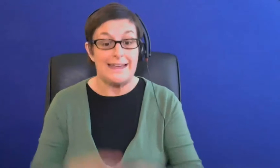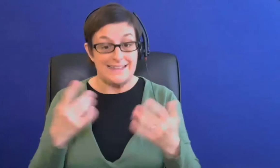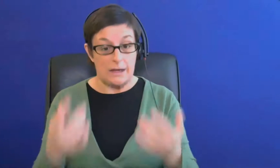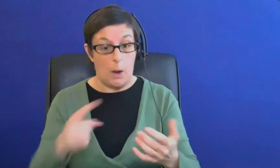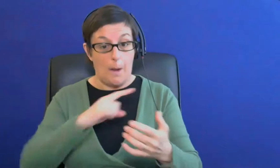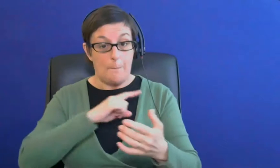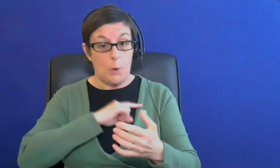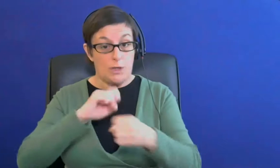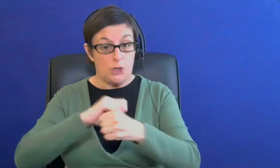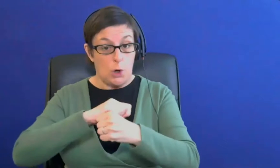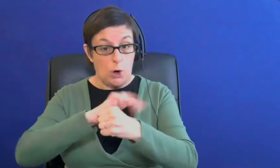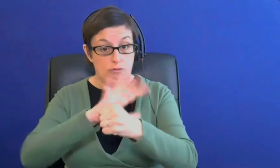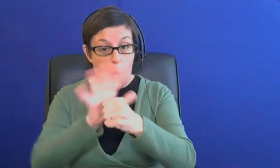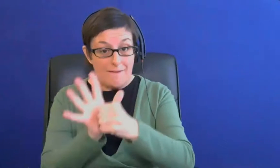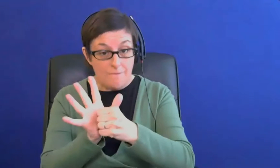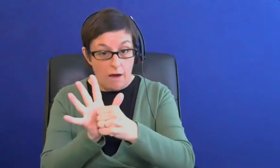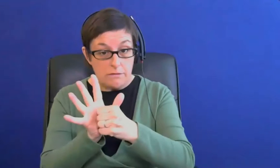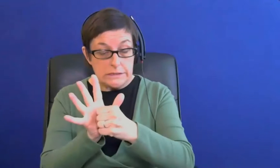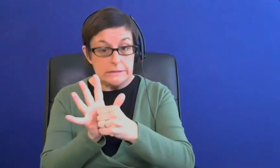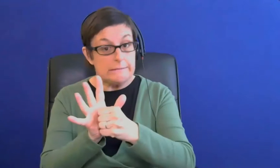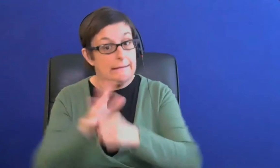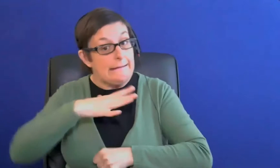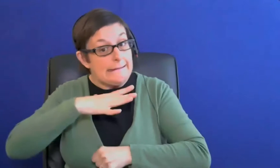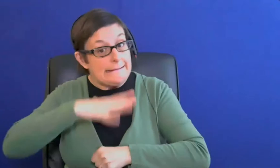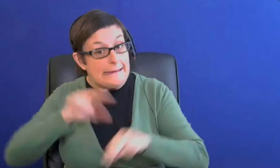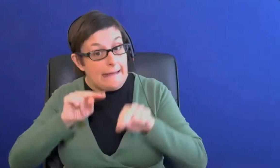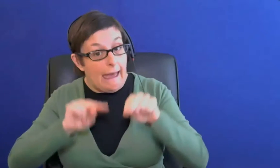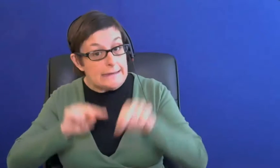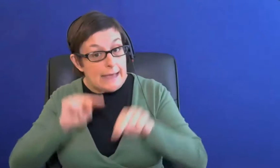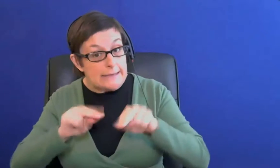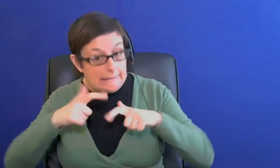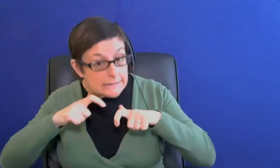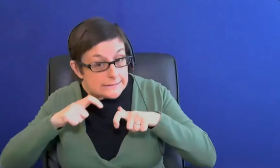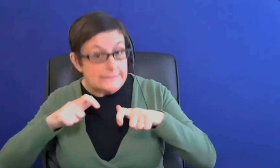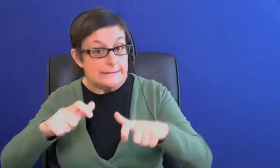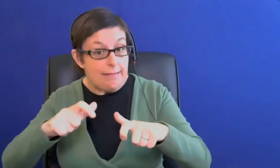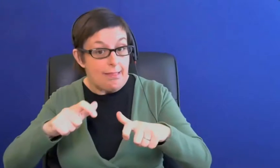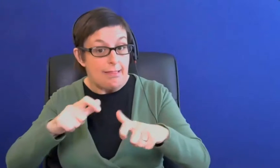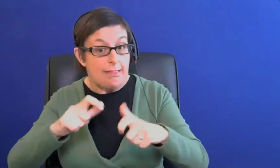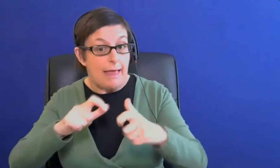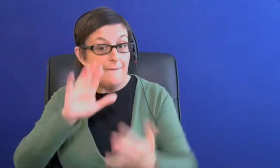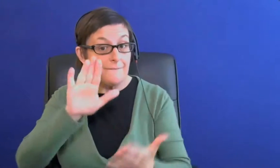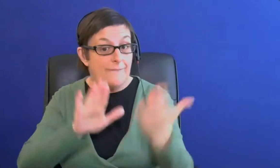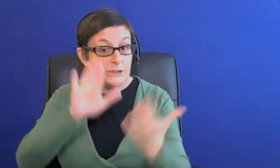are in place are needs assessors able to continue to conduct um face-to-face meetings